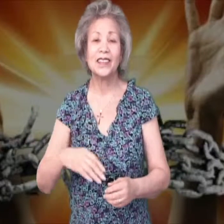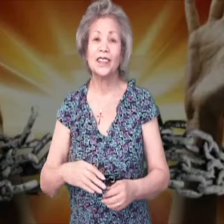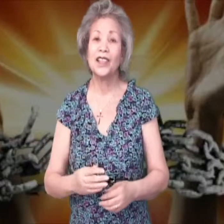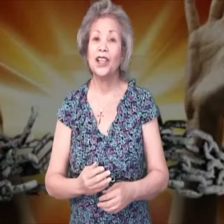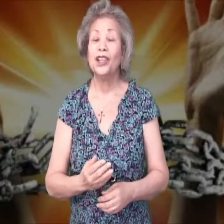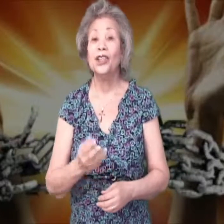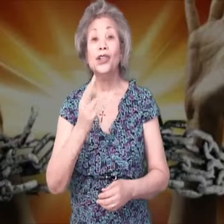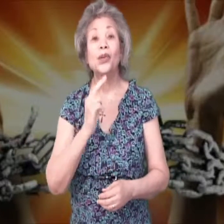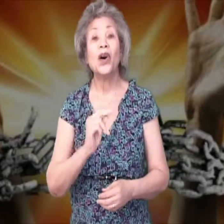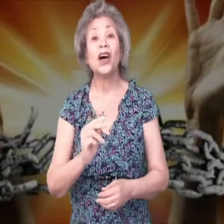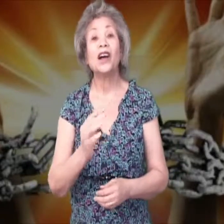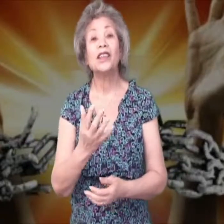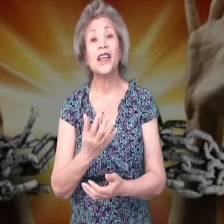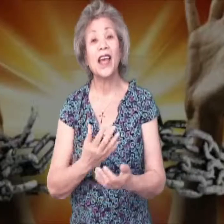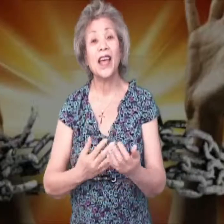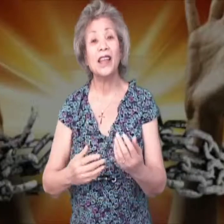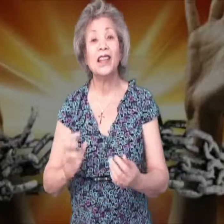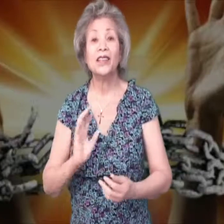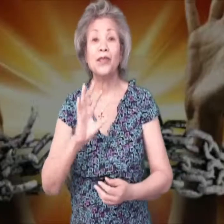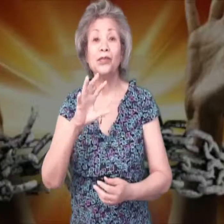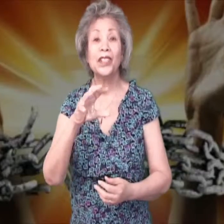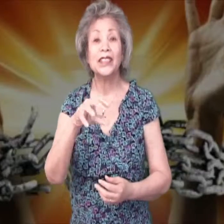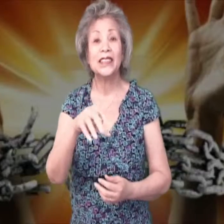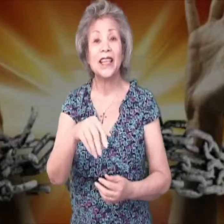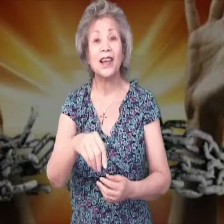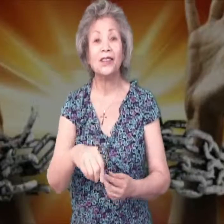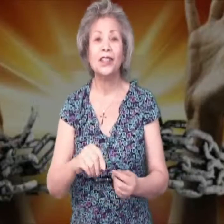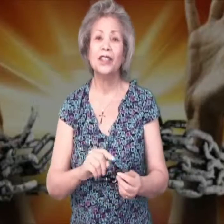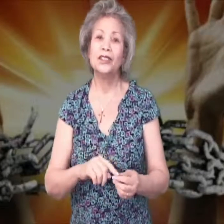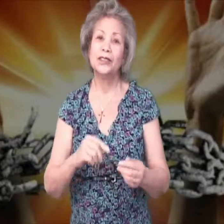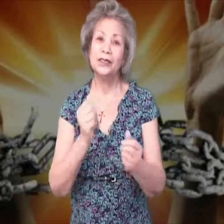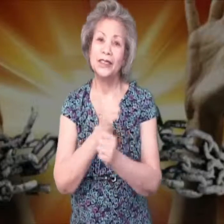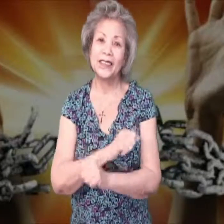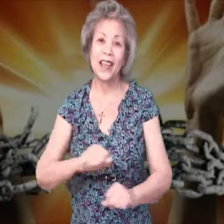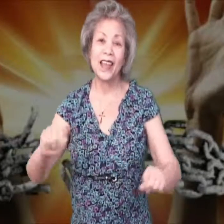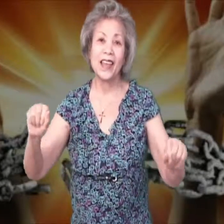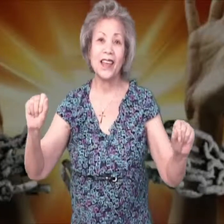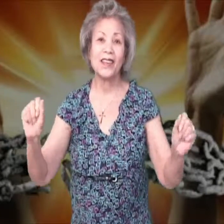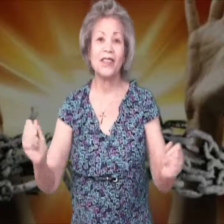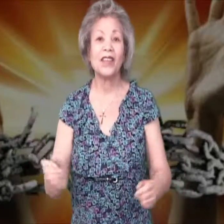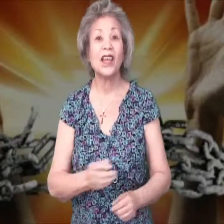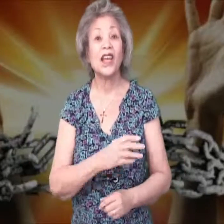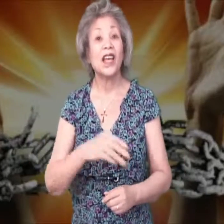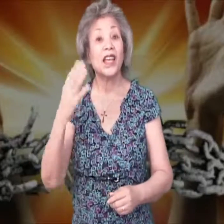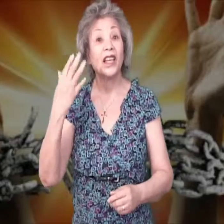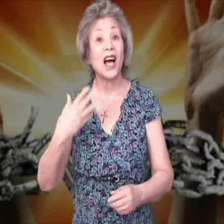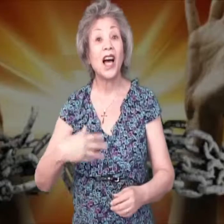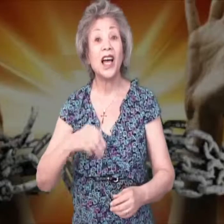You are the hand that reaches out to save, and I